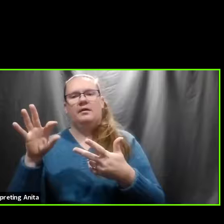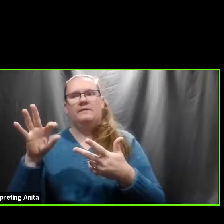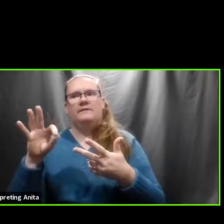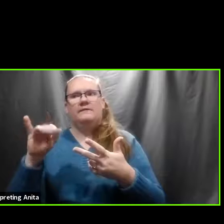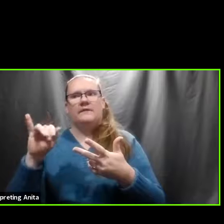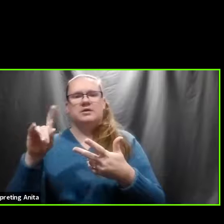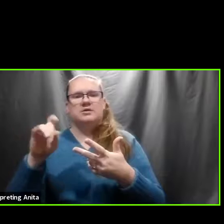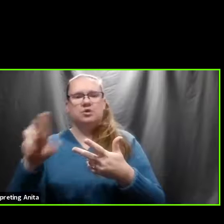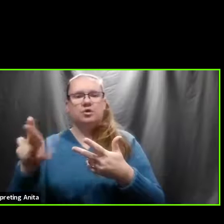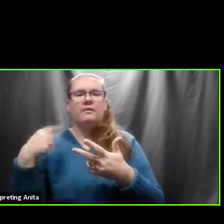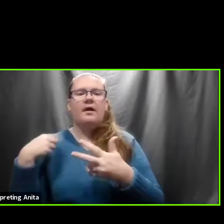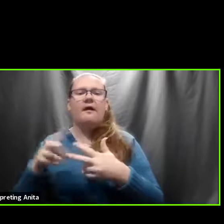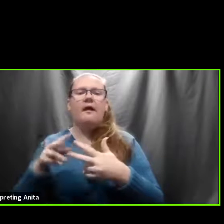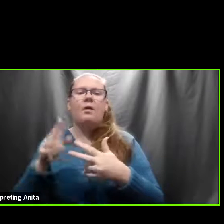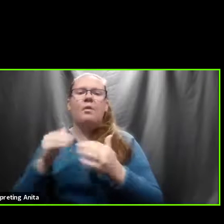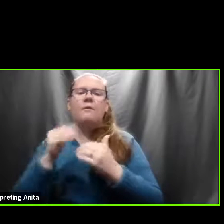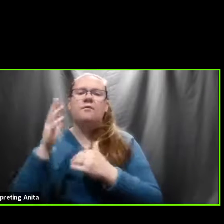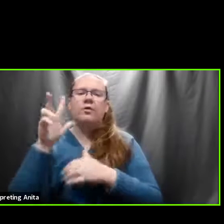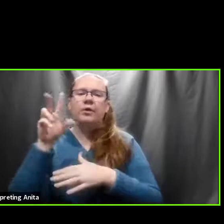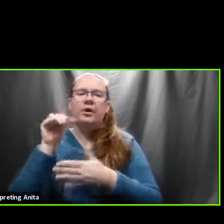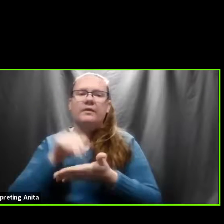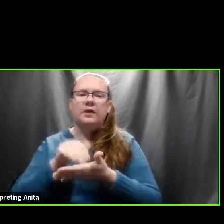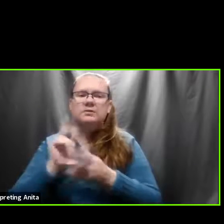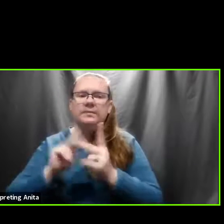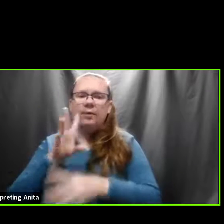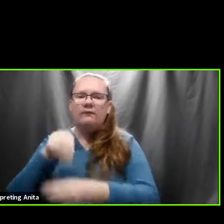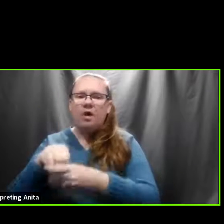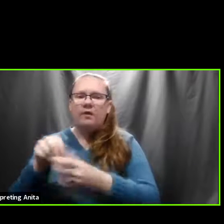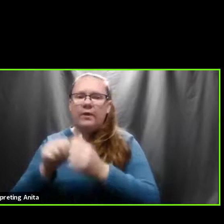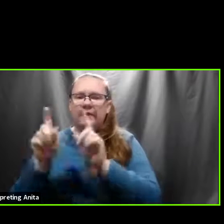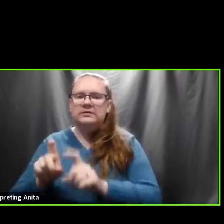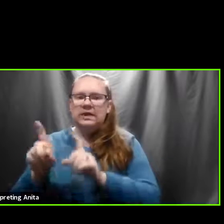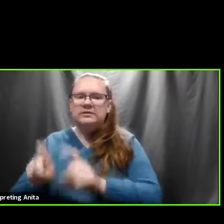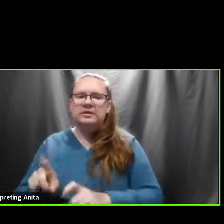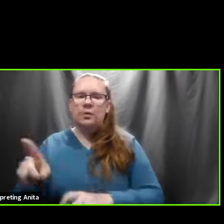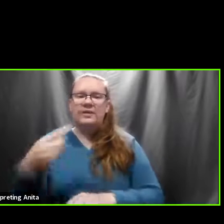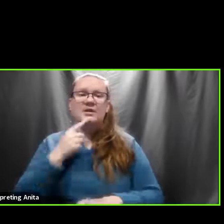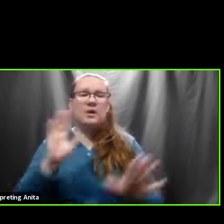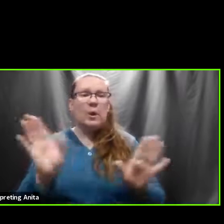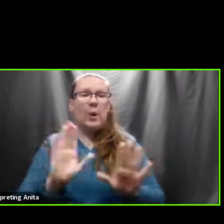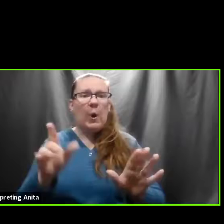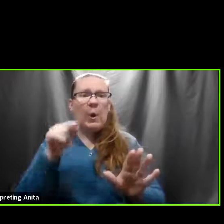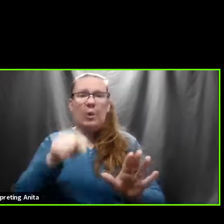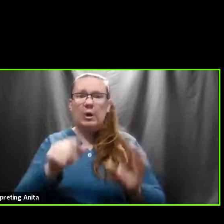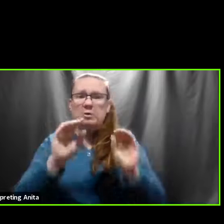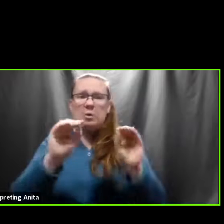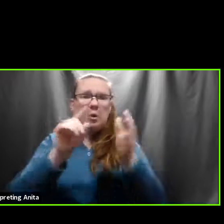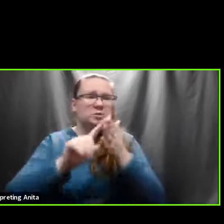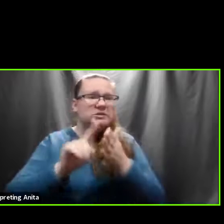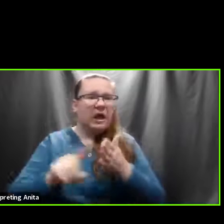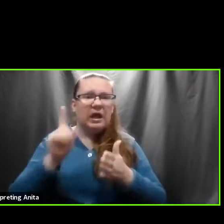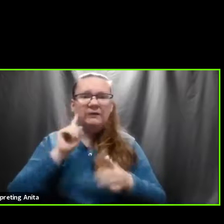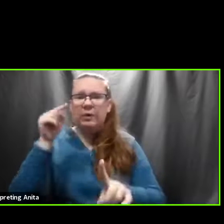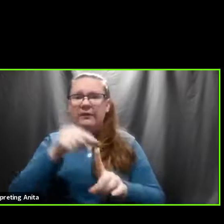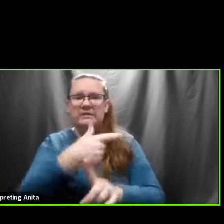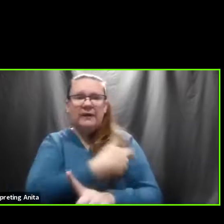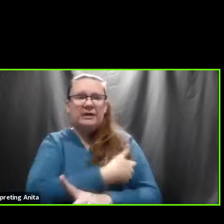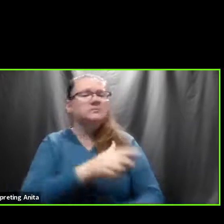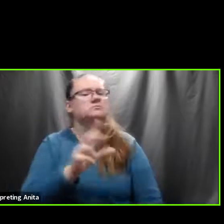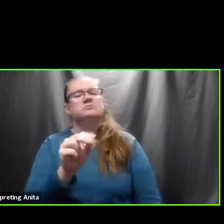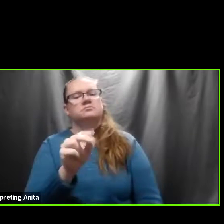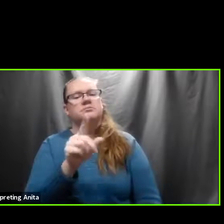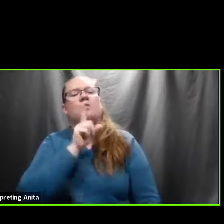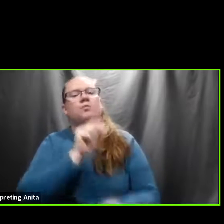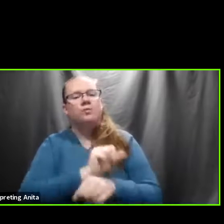again, when we start coming back to, oh my gosh, know, there wasn't much, much study done on this. There has been. And then also then too,